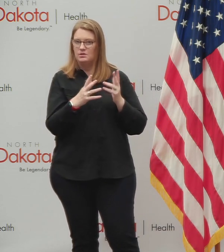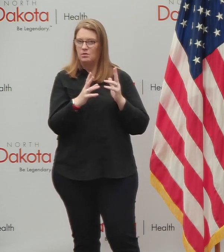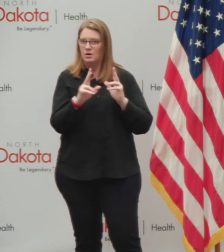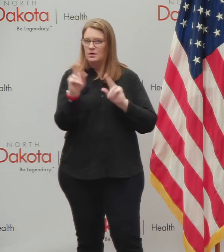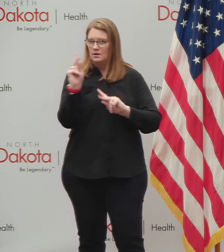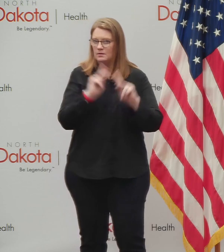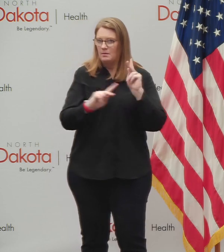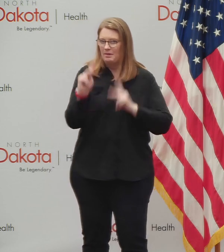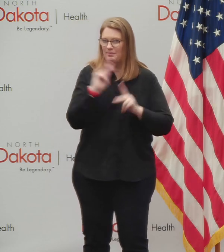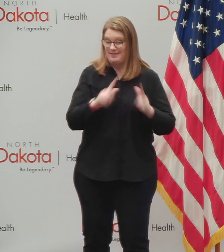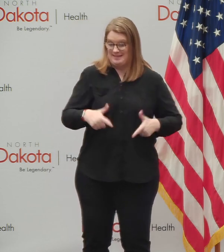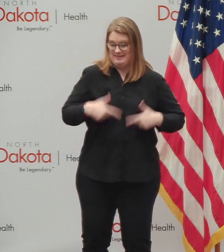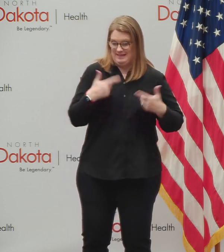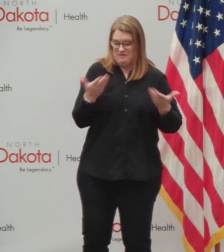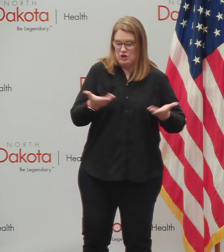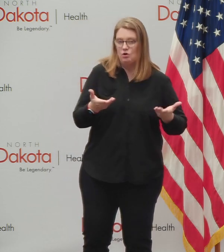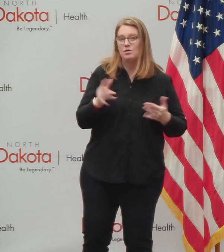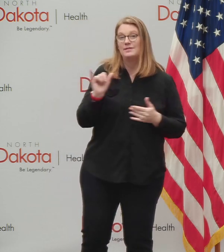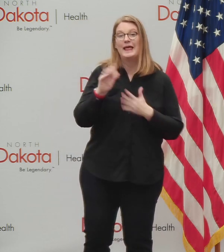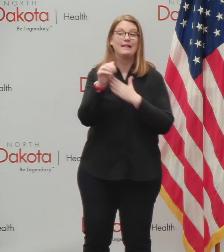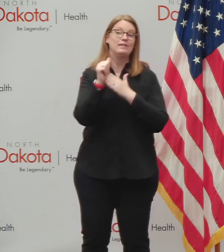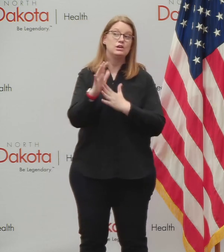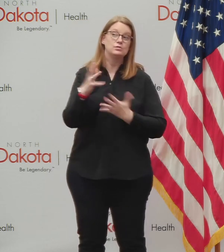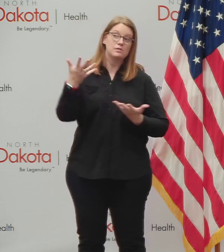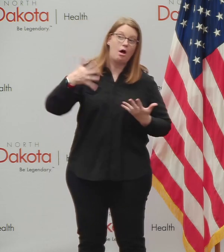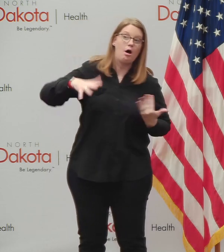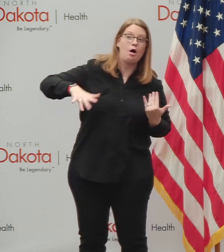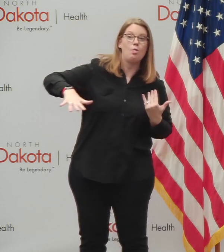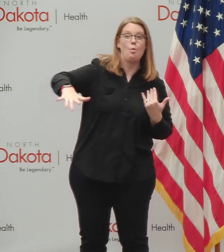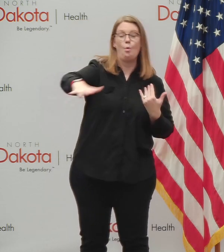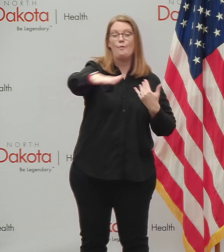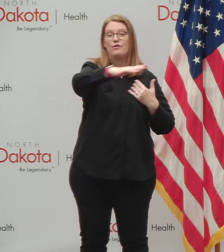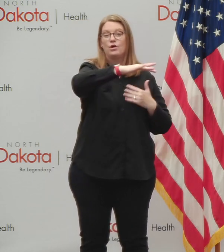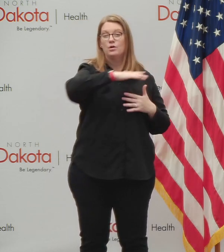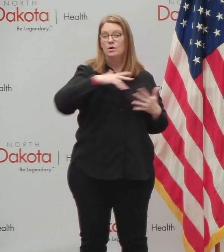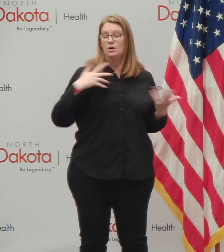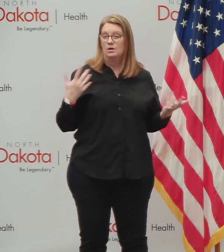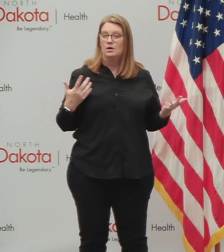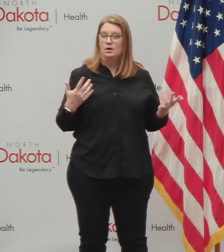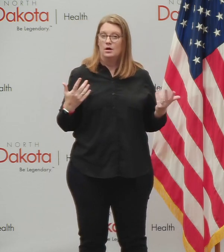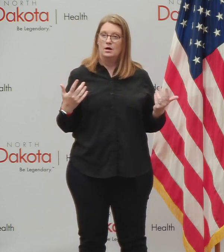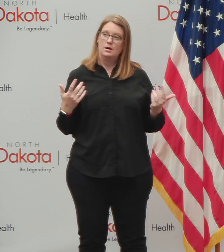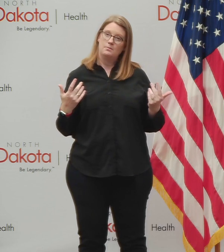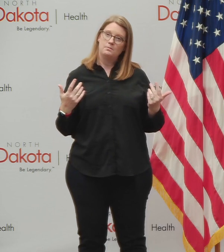and again, like leaders of communities of all sizes, uh, they're really, uh,